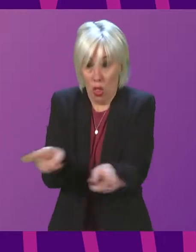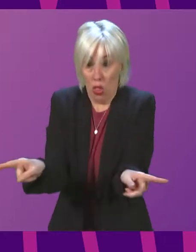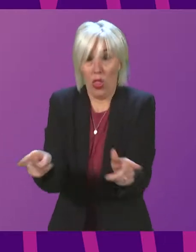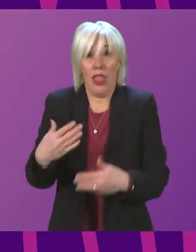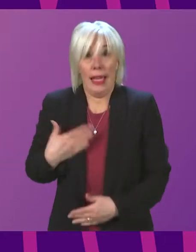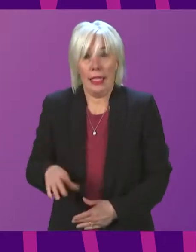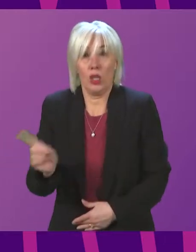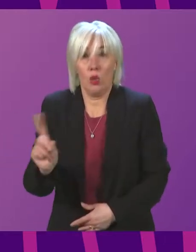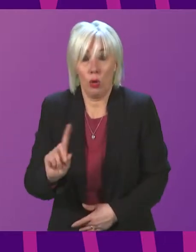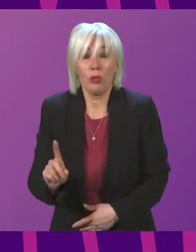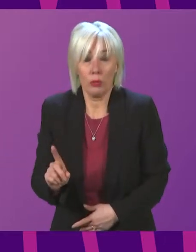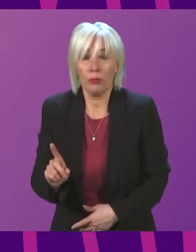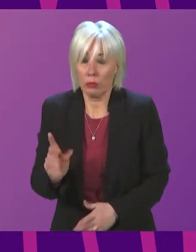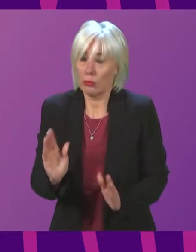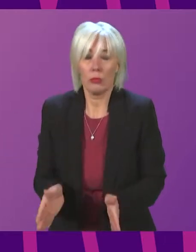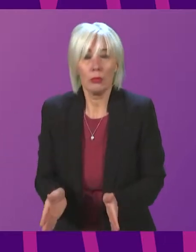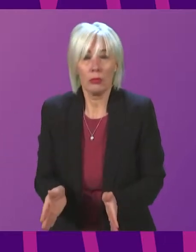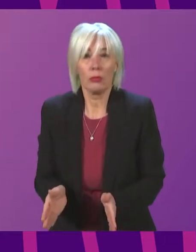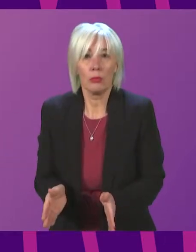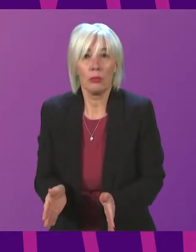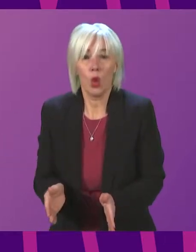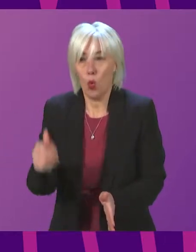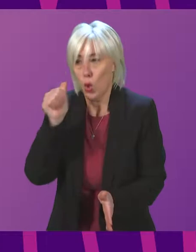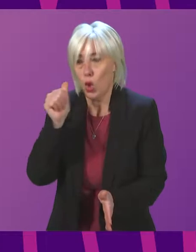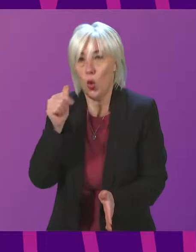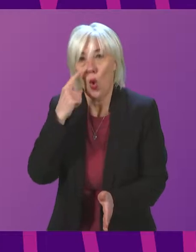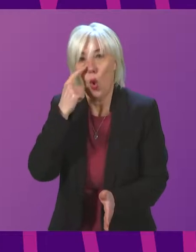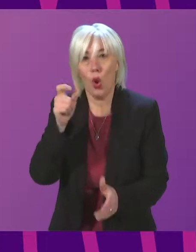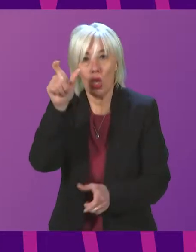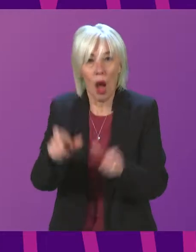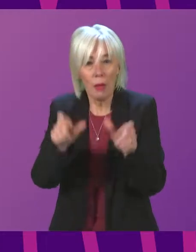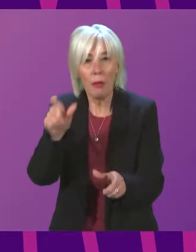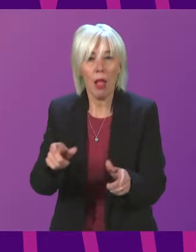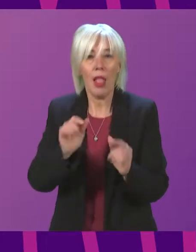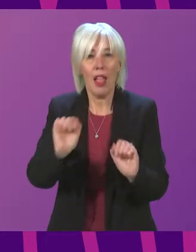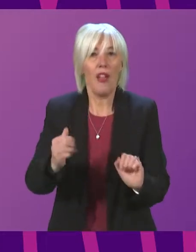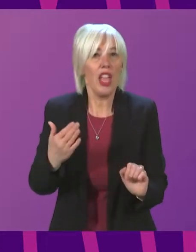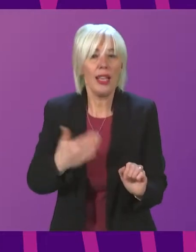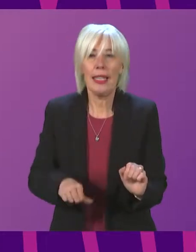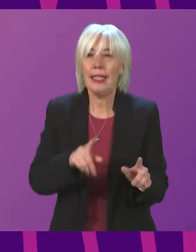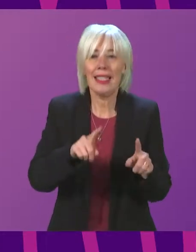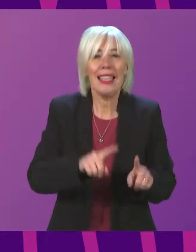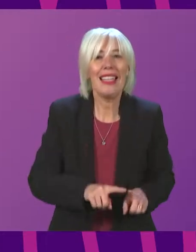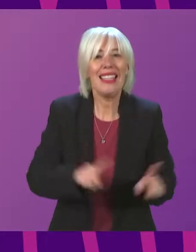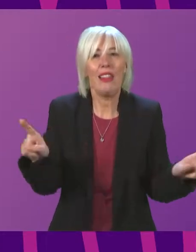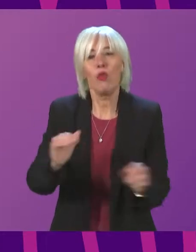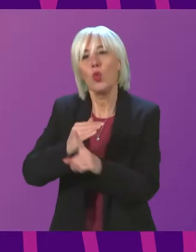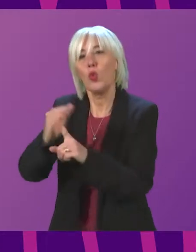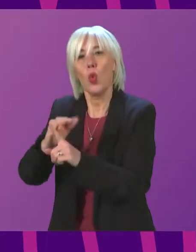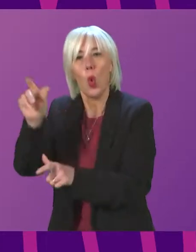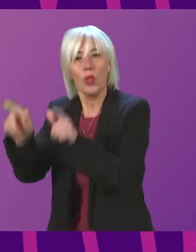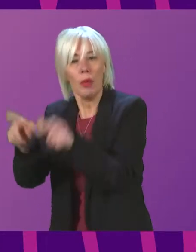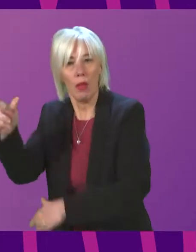needs are. We know that the needs of young people are often different from older folks.